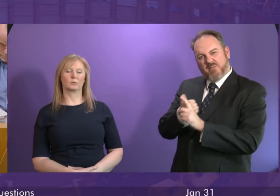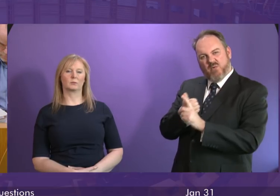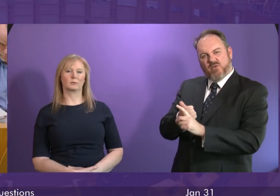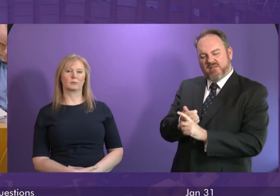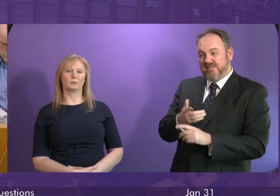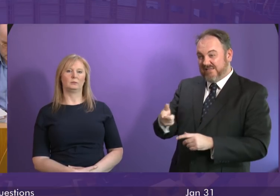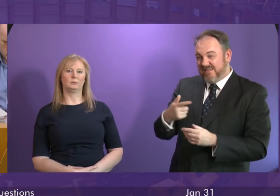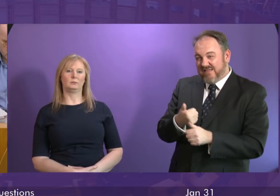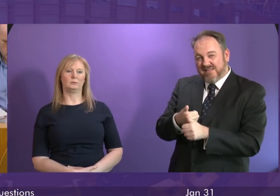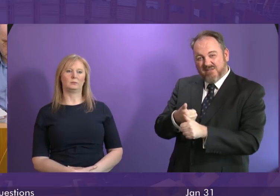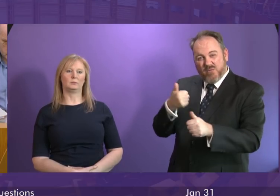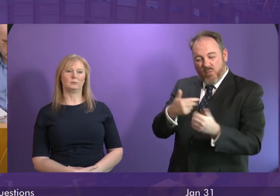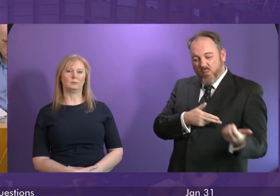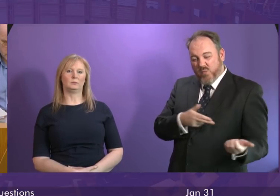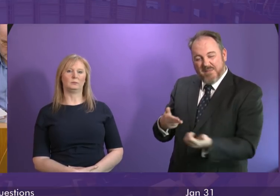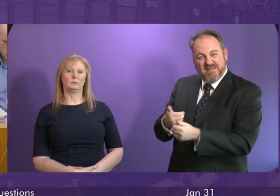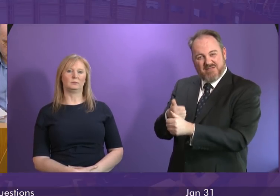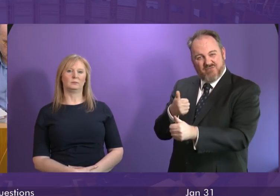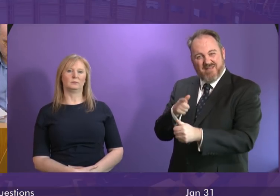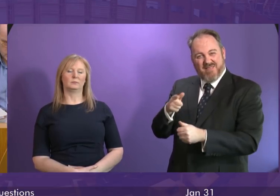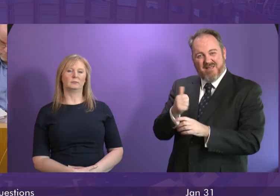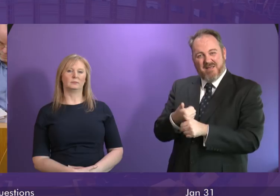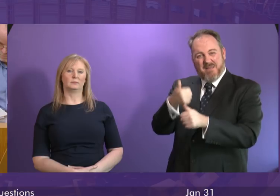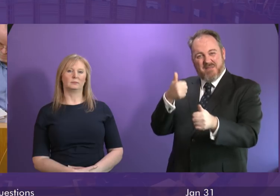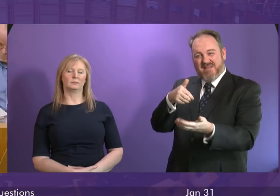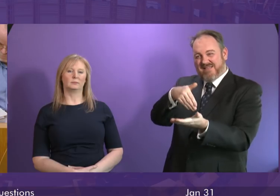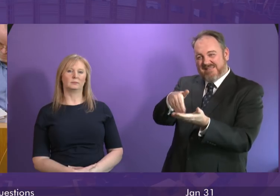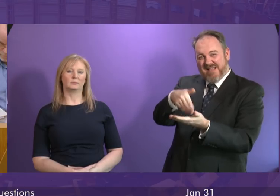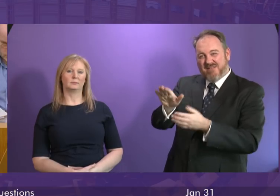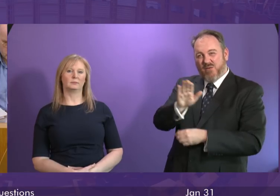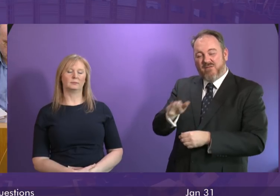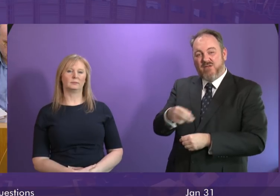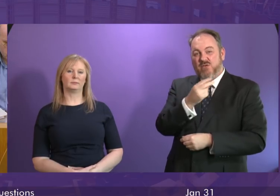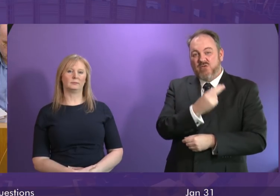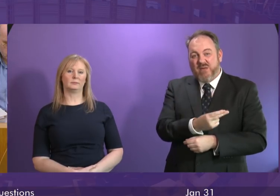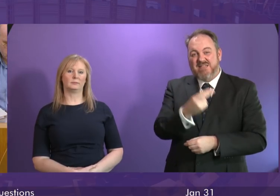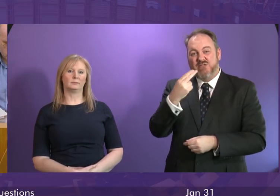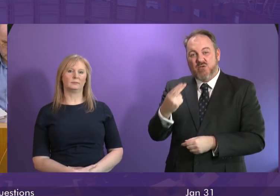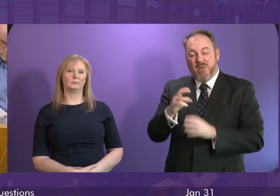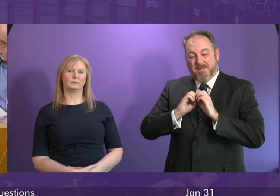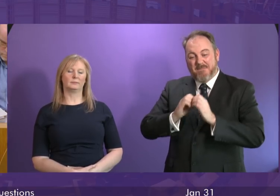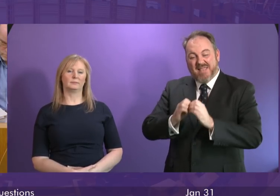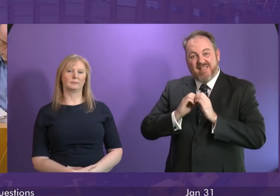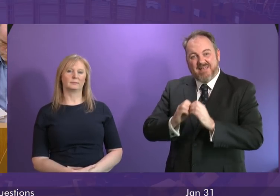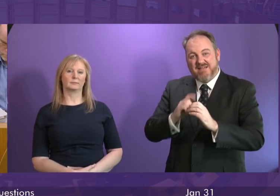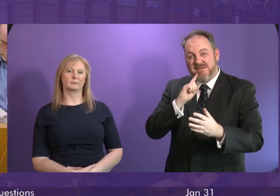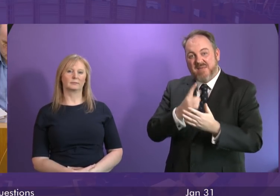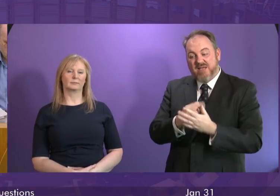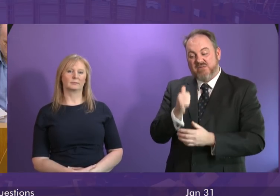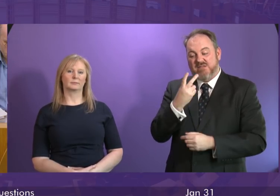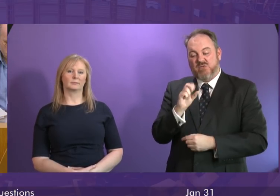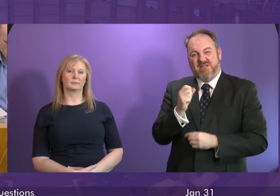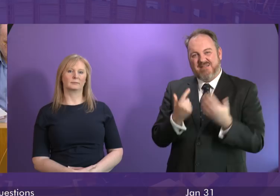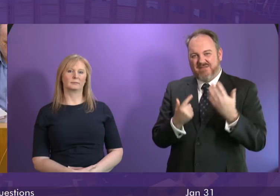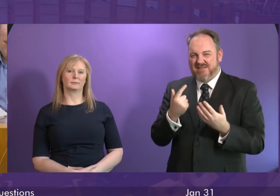this to grow its business a company with reported sales of some 22 billion pounds in 2017